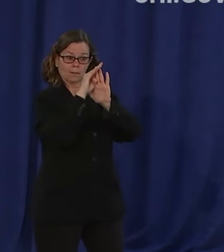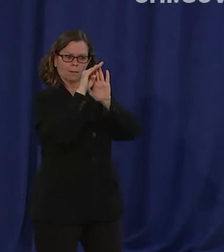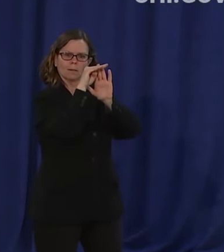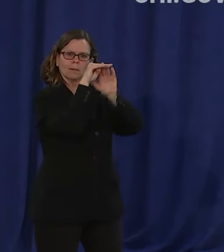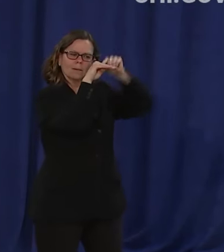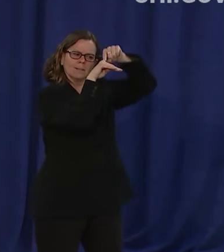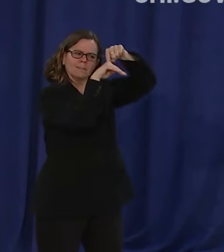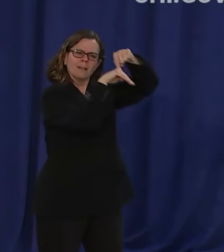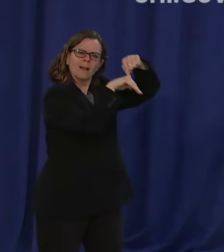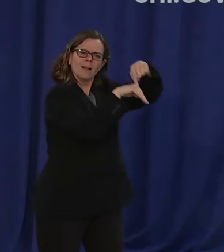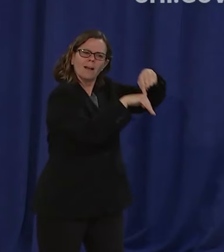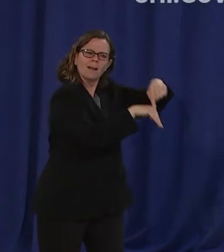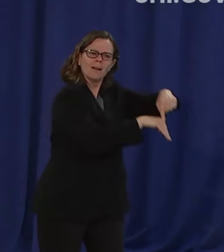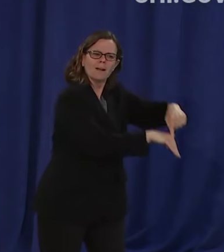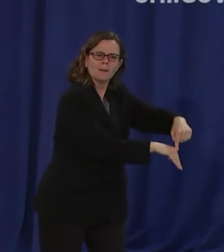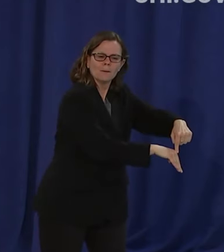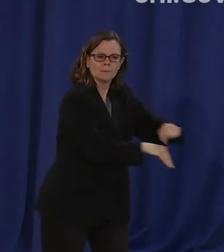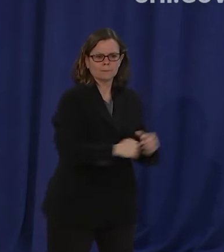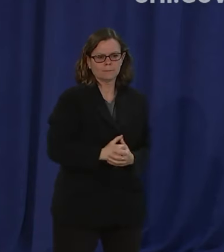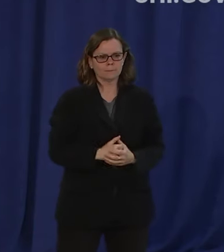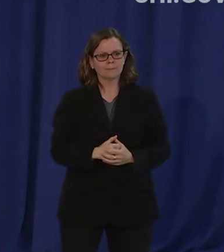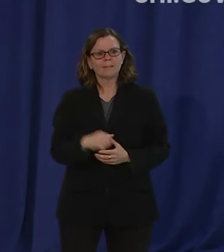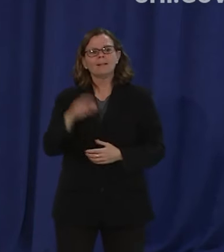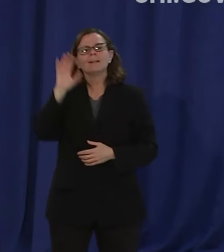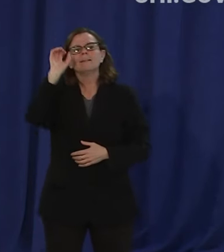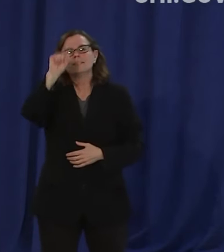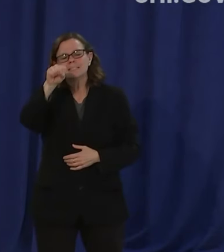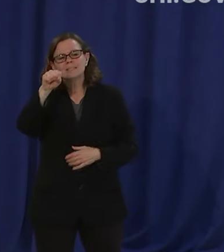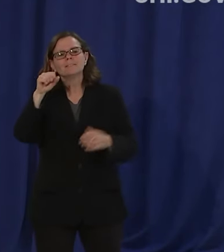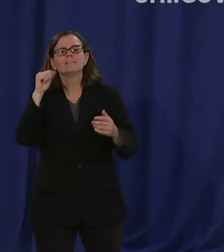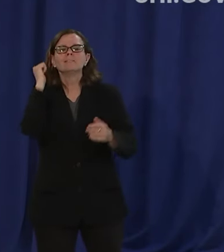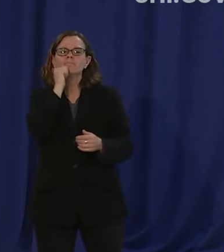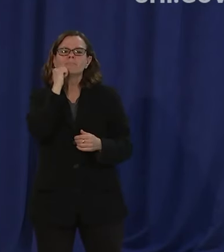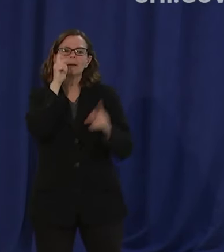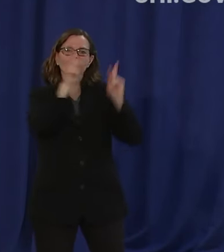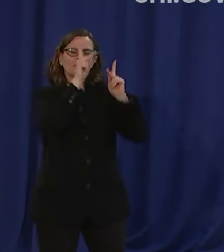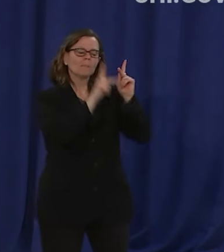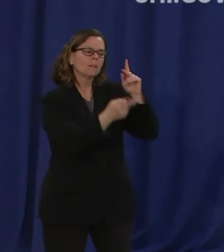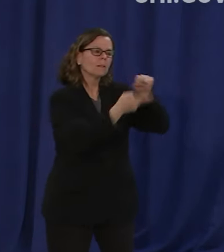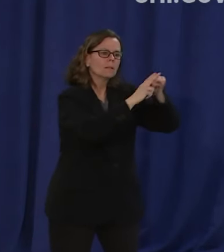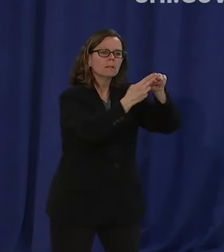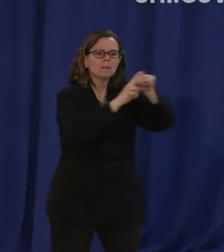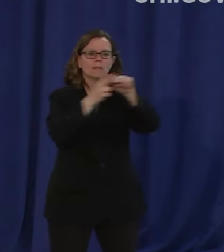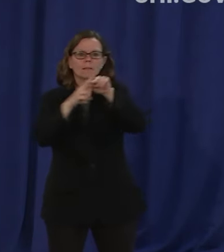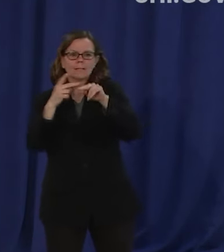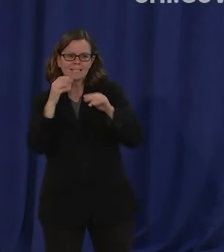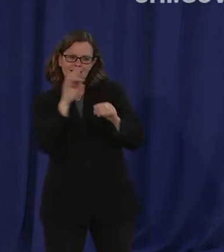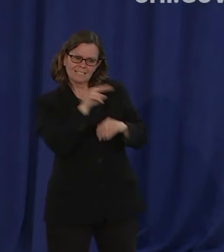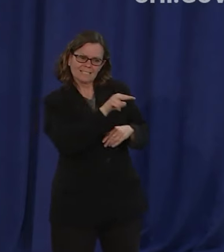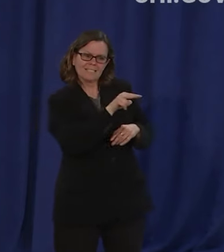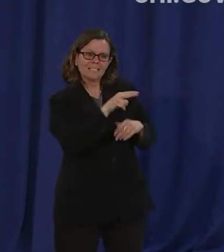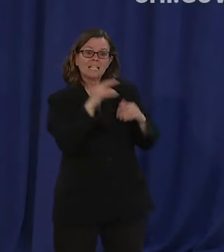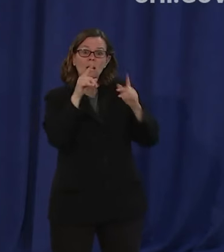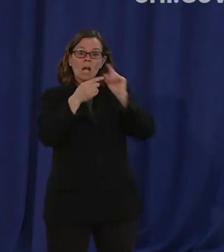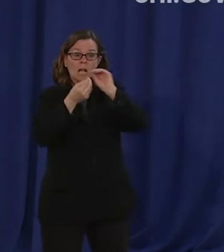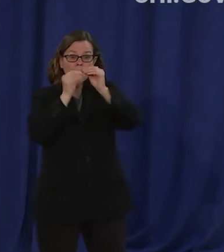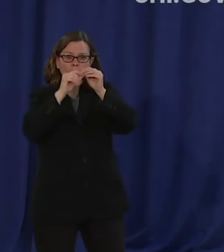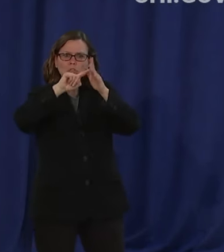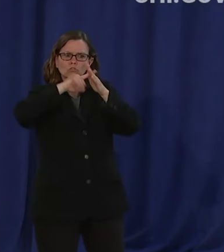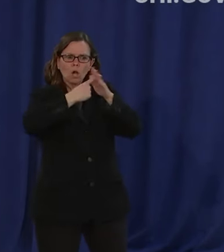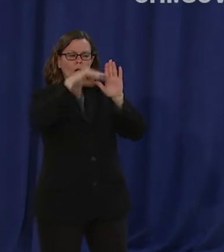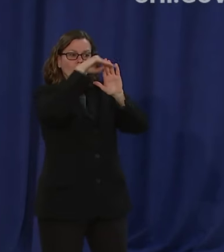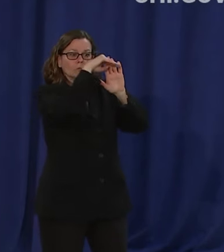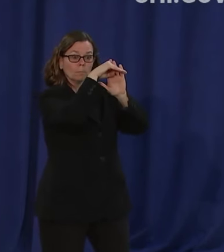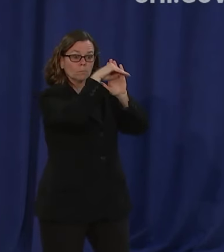decline and until we see that decline significantly and we see the hospitalizations go down we see a